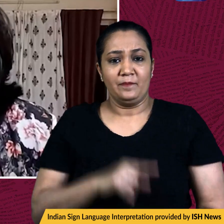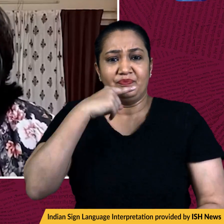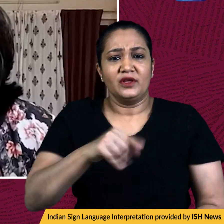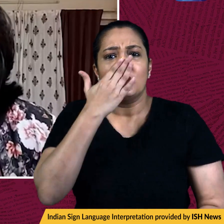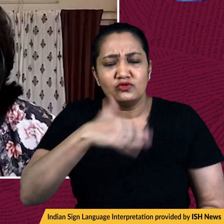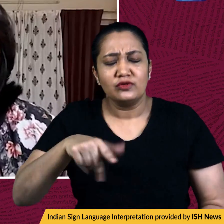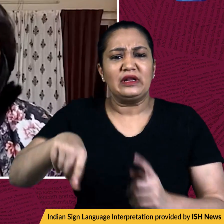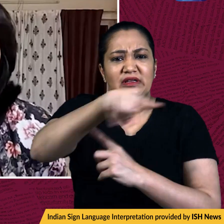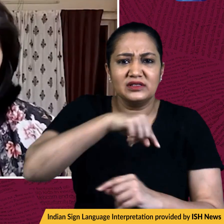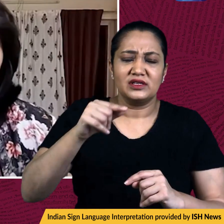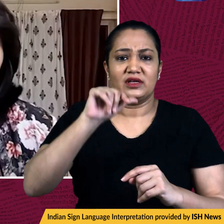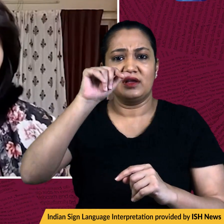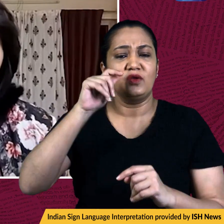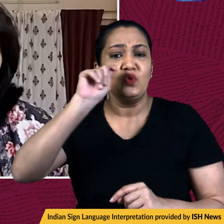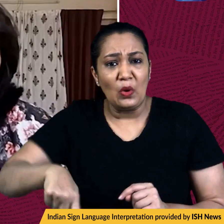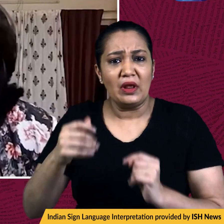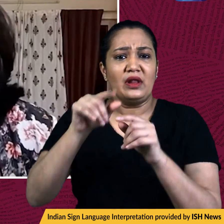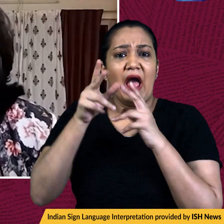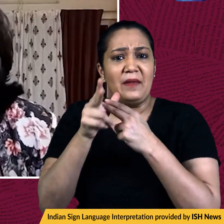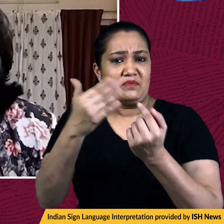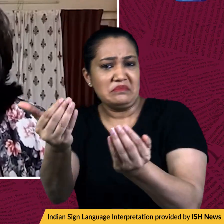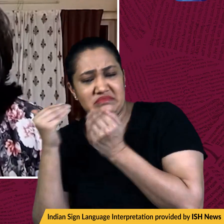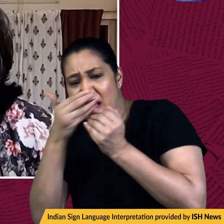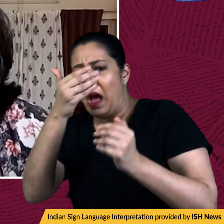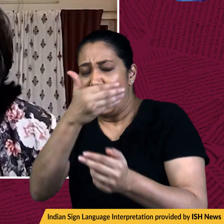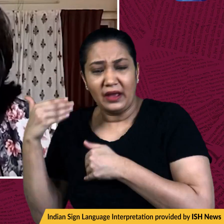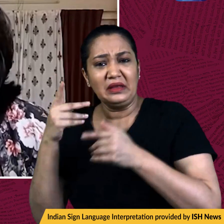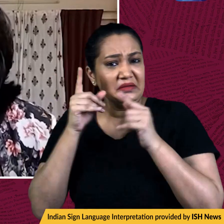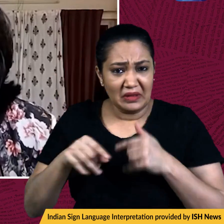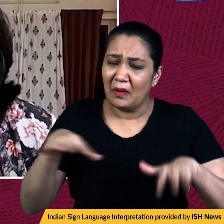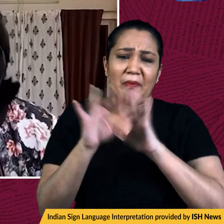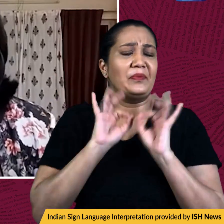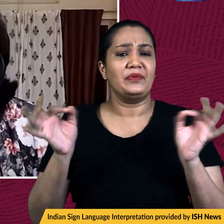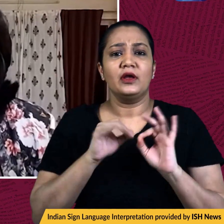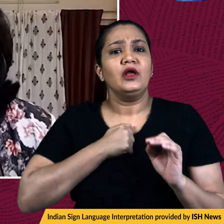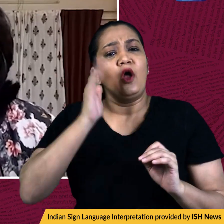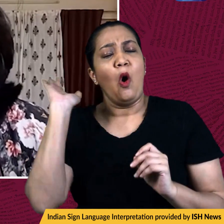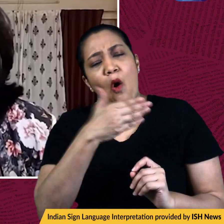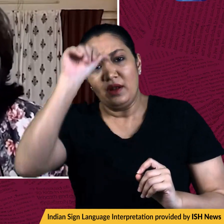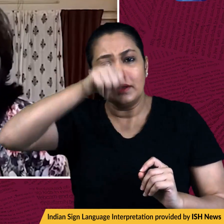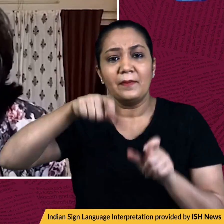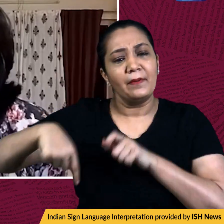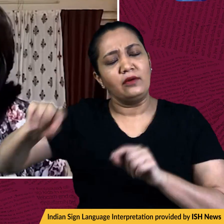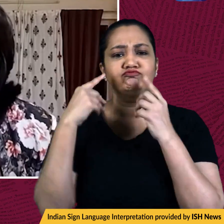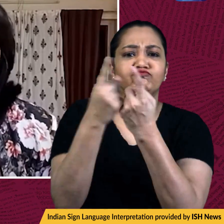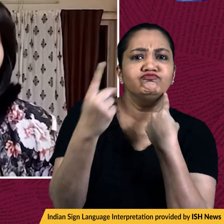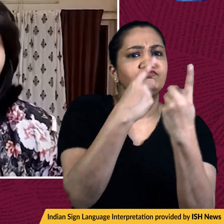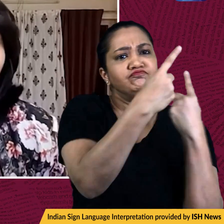students are being held hostage in Ukraine. Now, it's said that they were in constant touch with all nationals and haven't received any